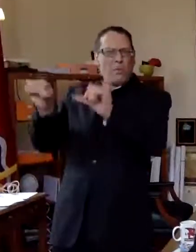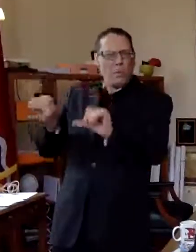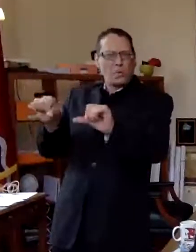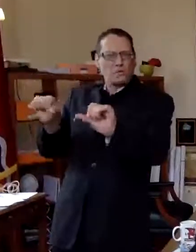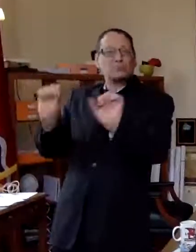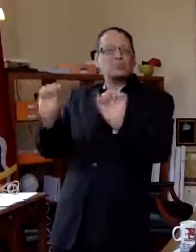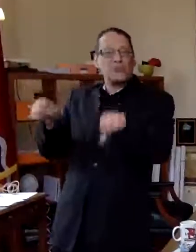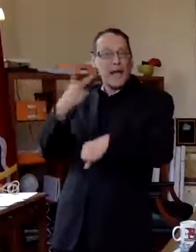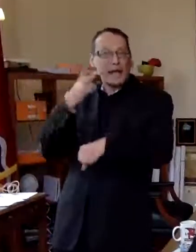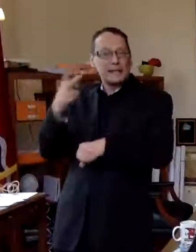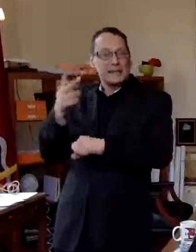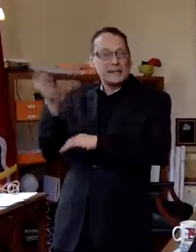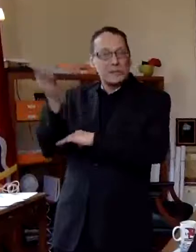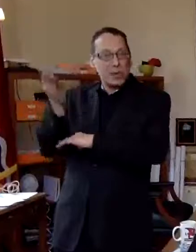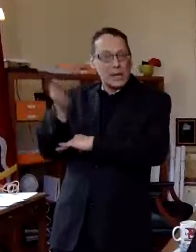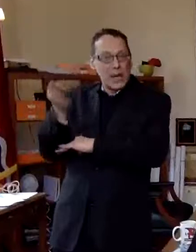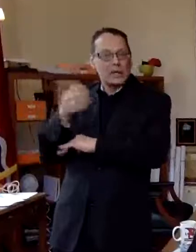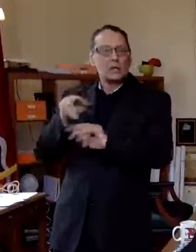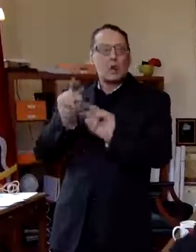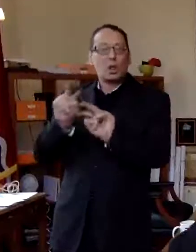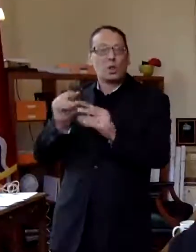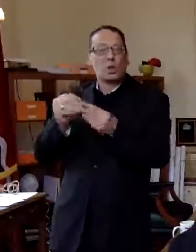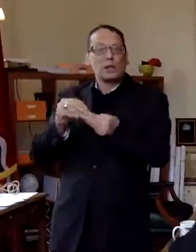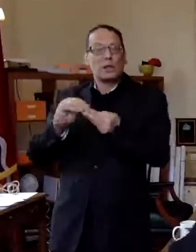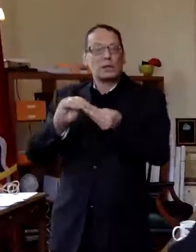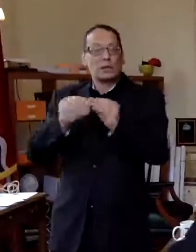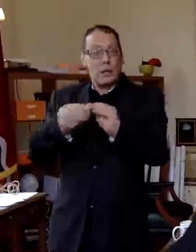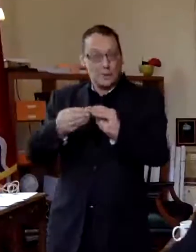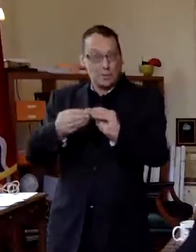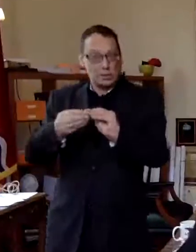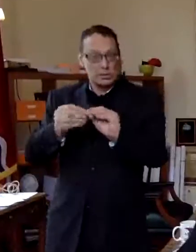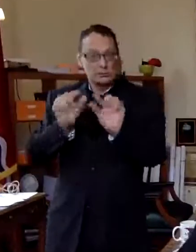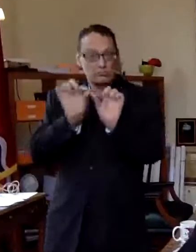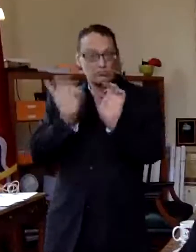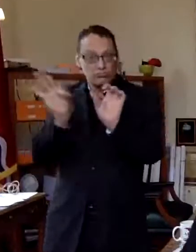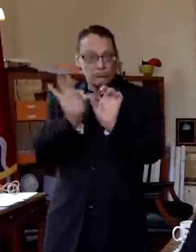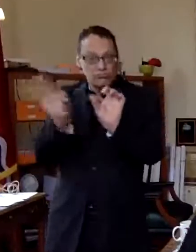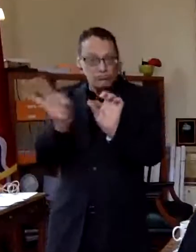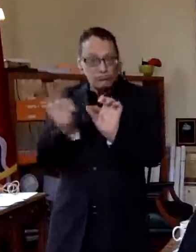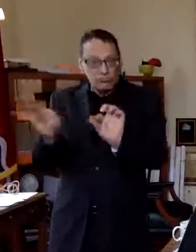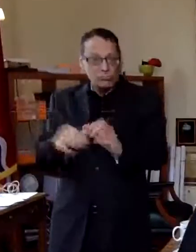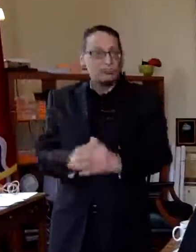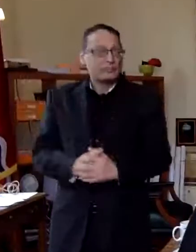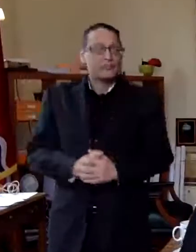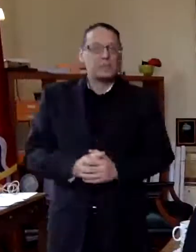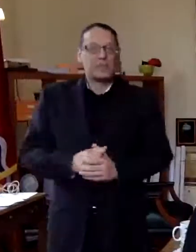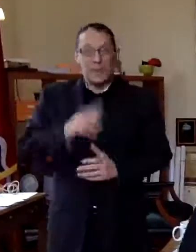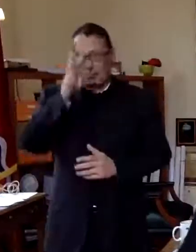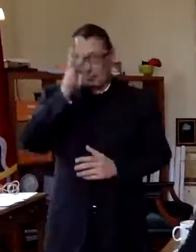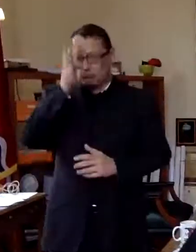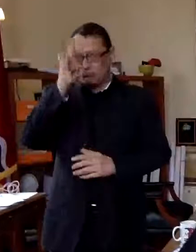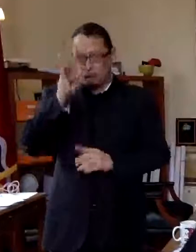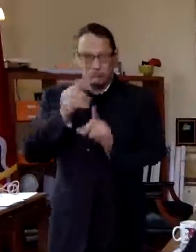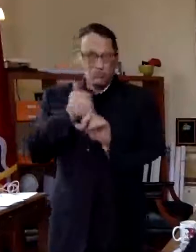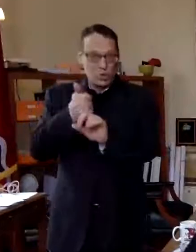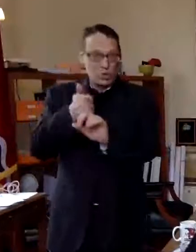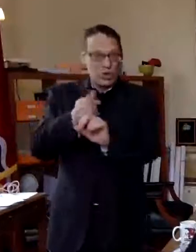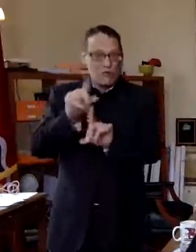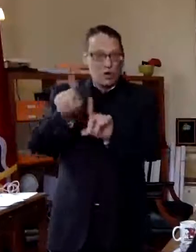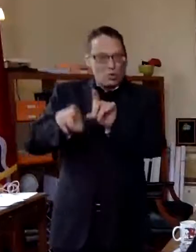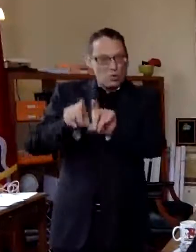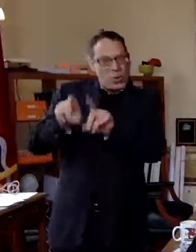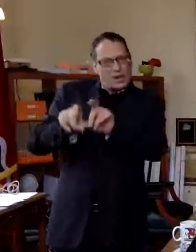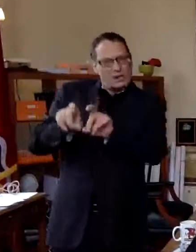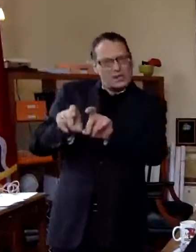look at the presentation you can look at the budget numbers and um come up with questions of your own based on